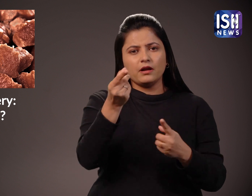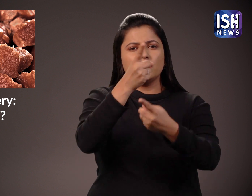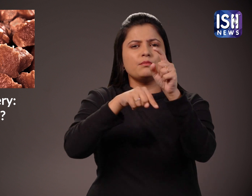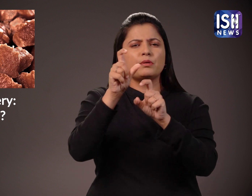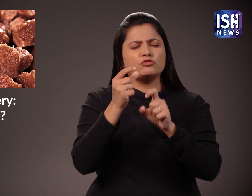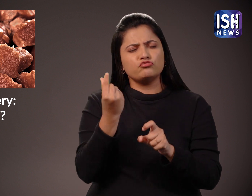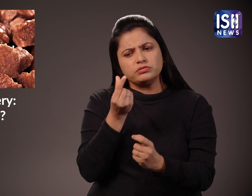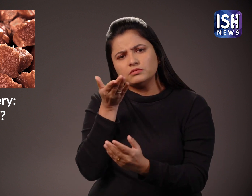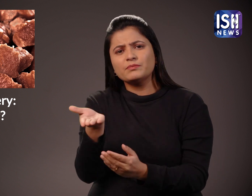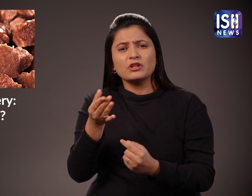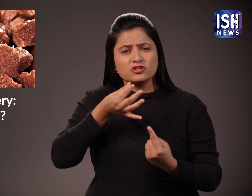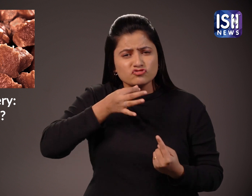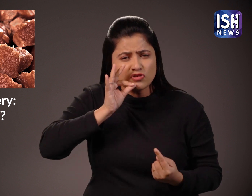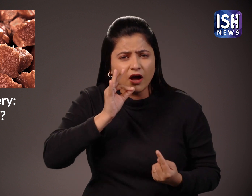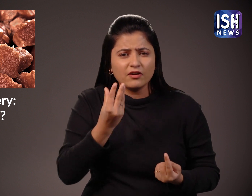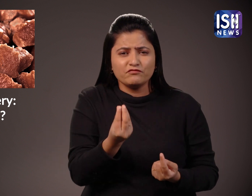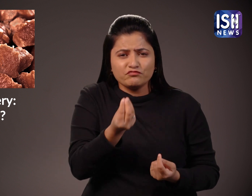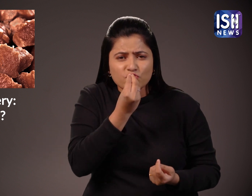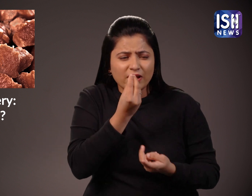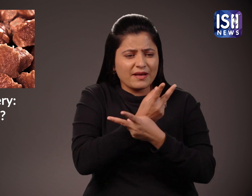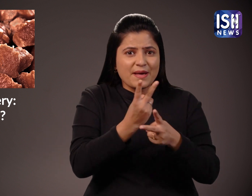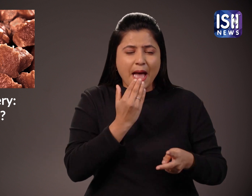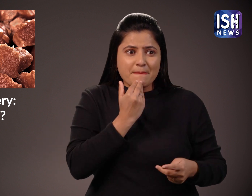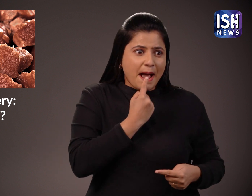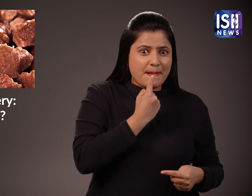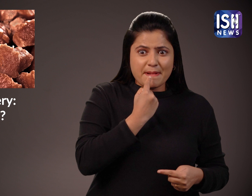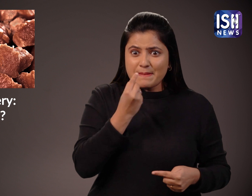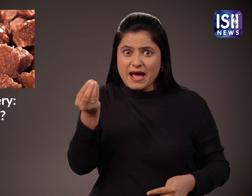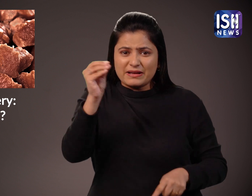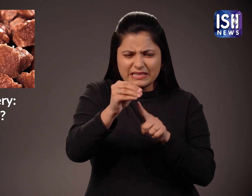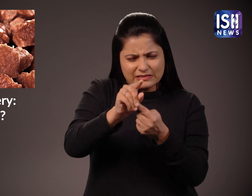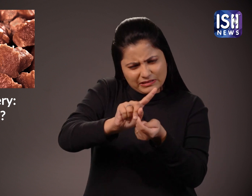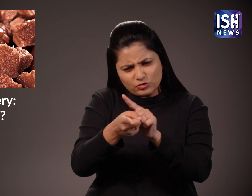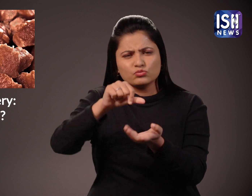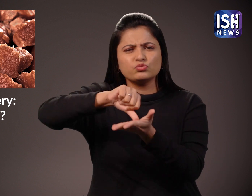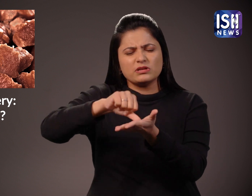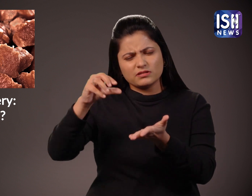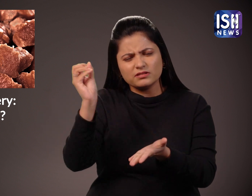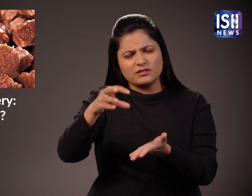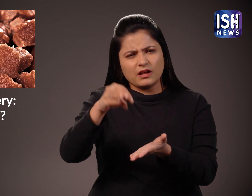The brown jaggery can be used to sweeten chai, sweets, desserts, etc. It is very healthy.